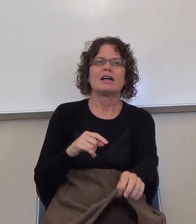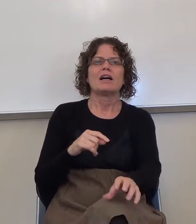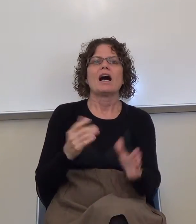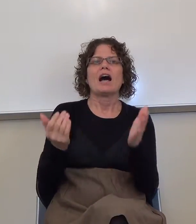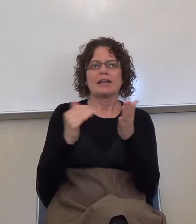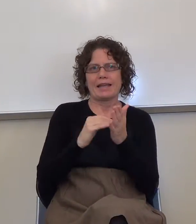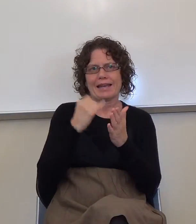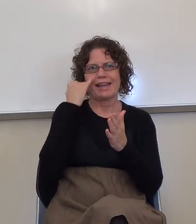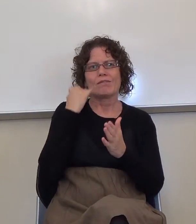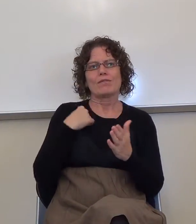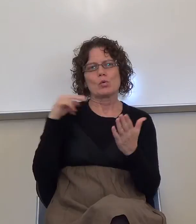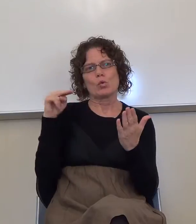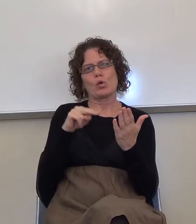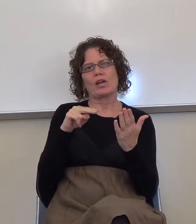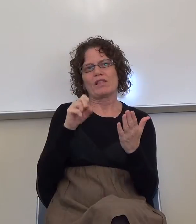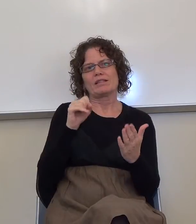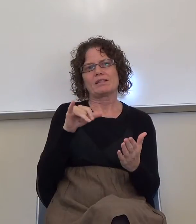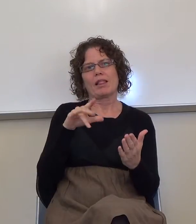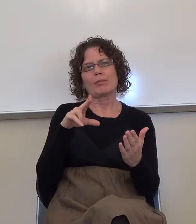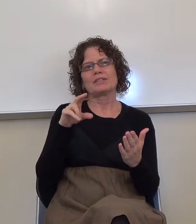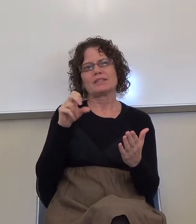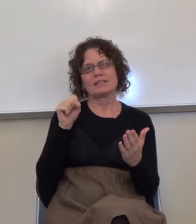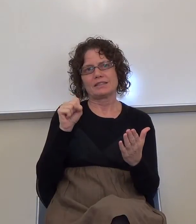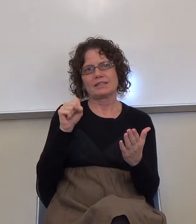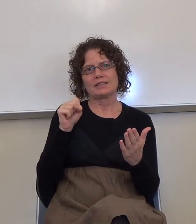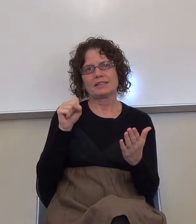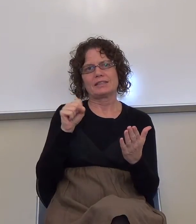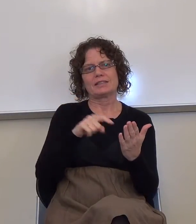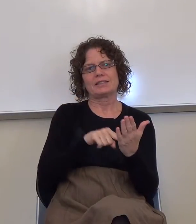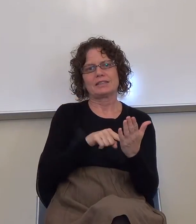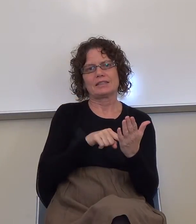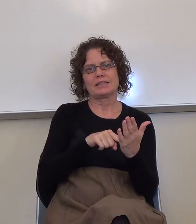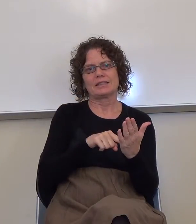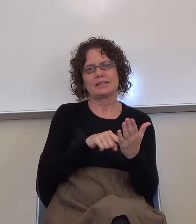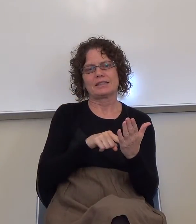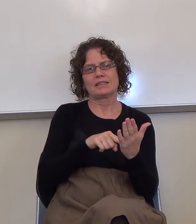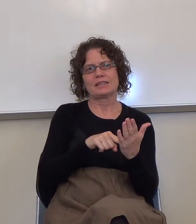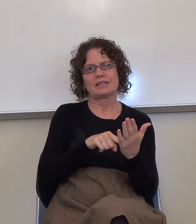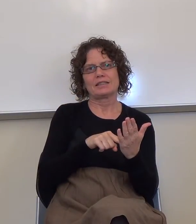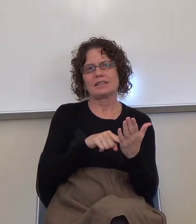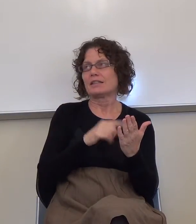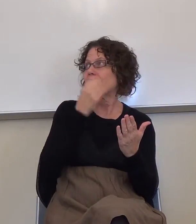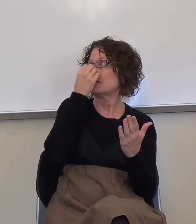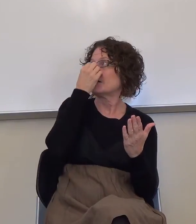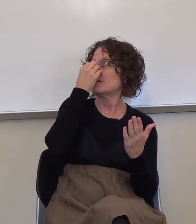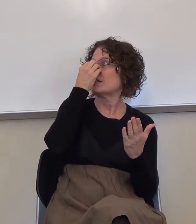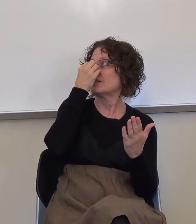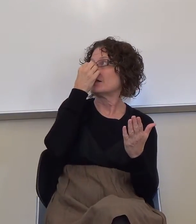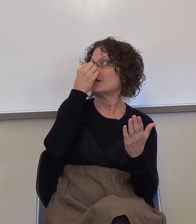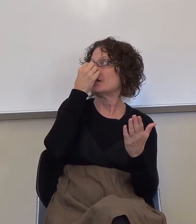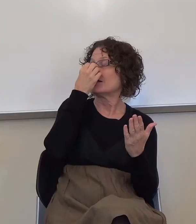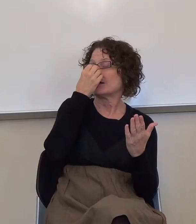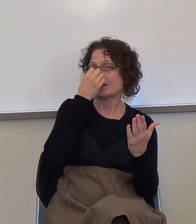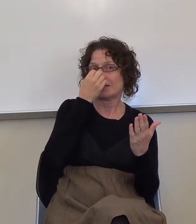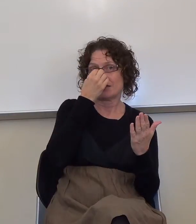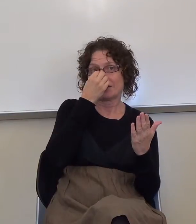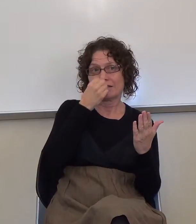the syllabus, and remember this is the, um, this is the